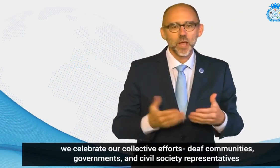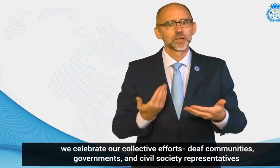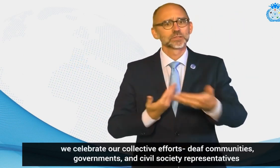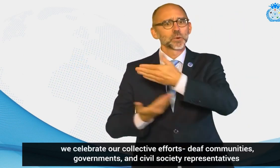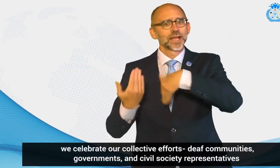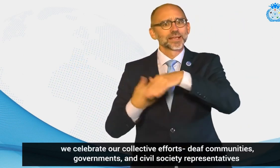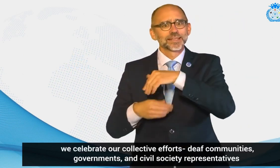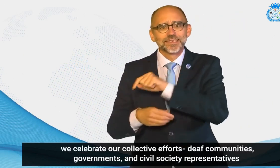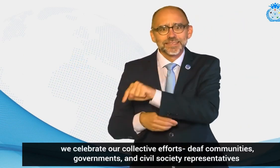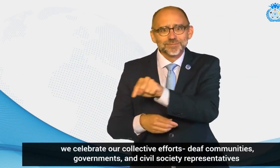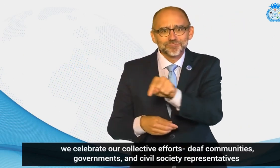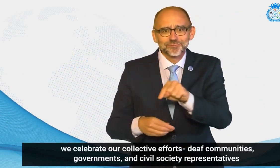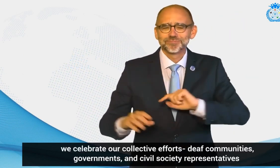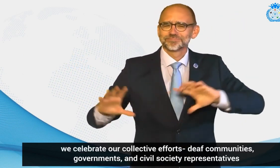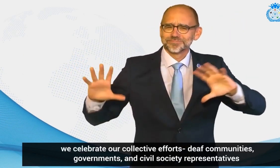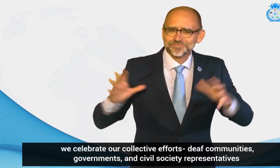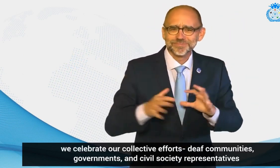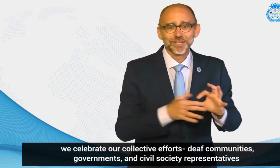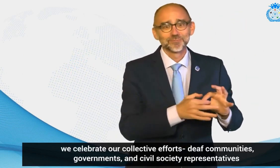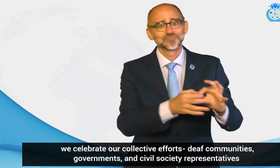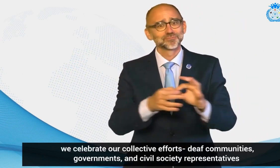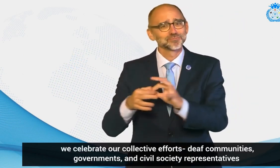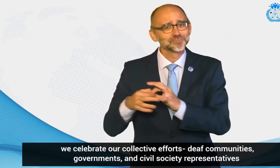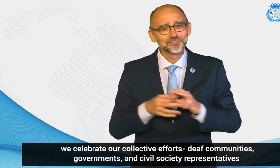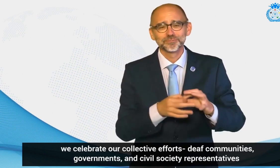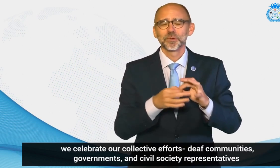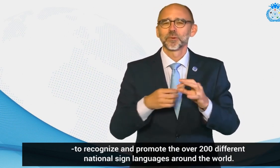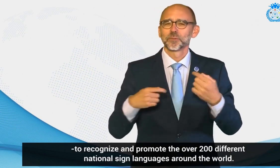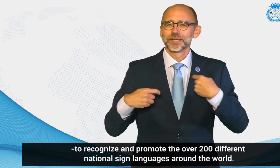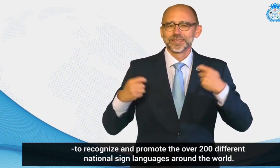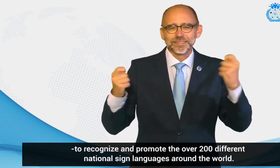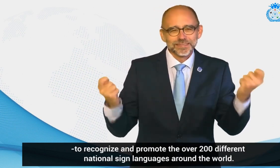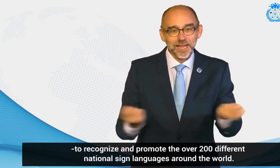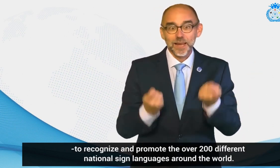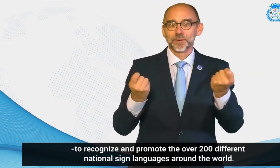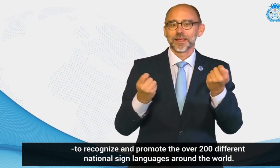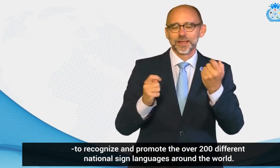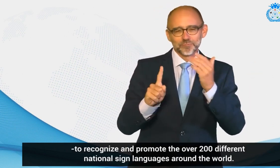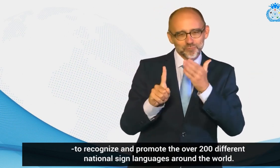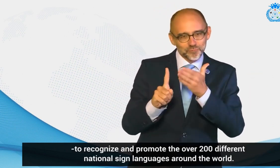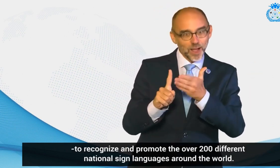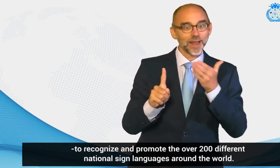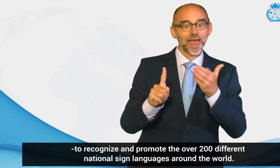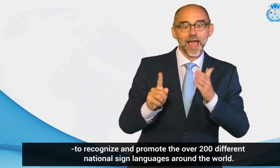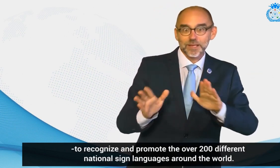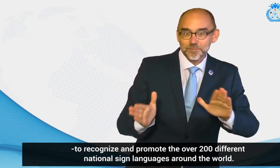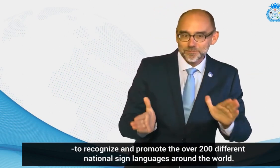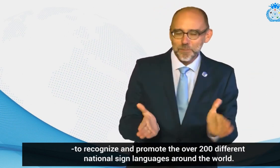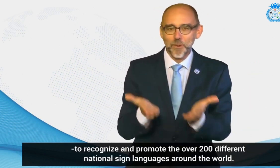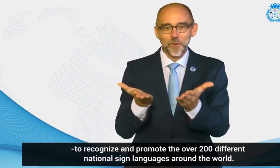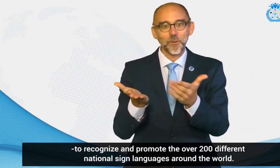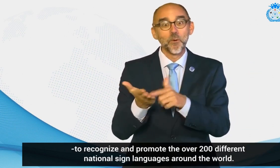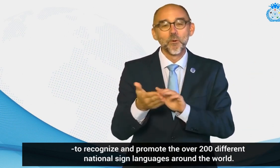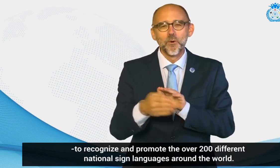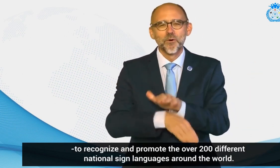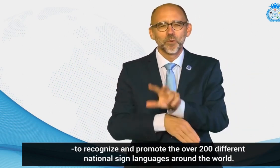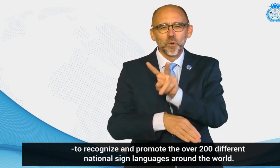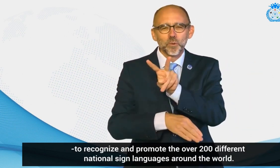governments, and civil society representatives to recognize and promote the over 200